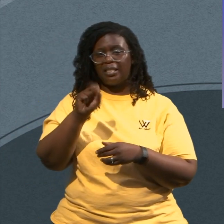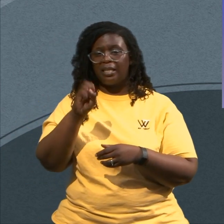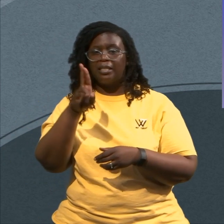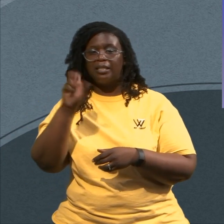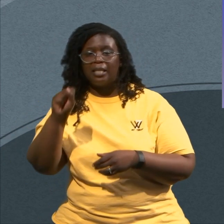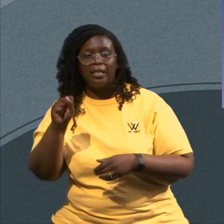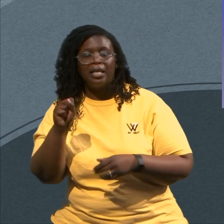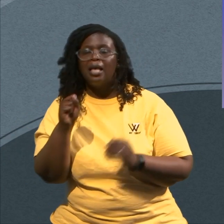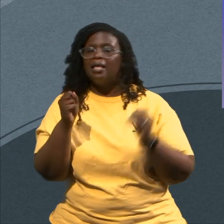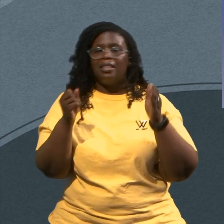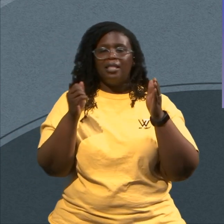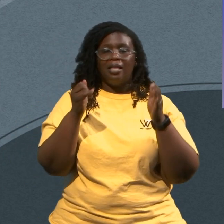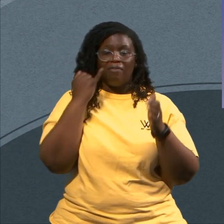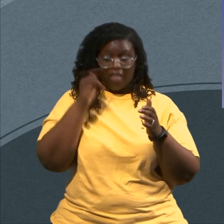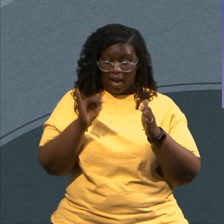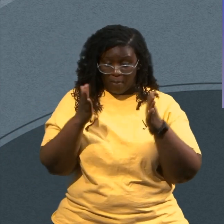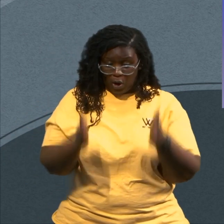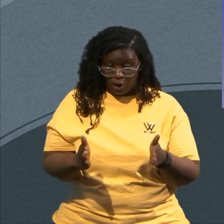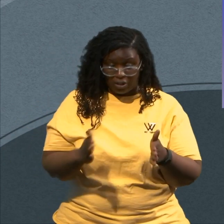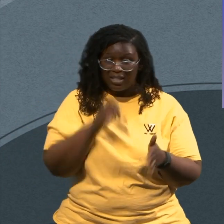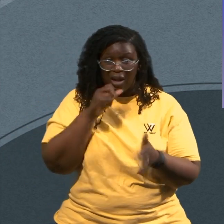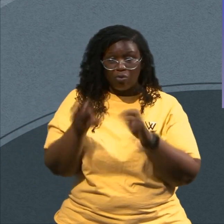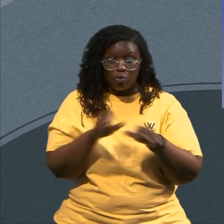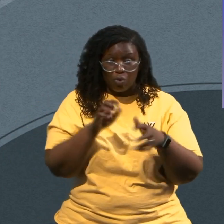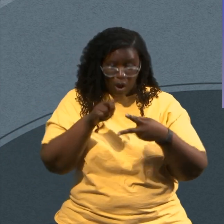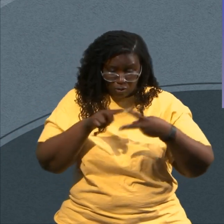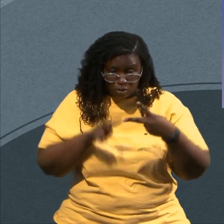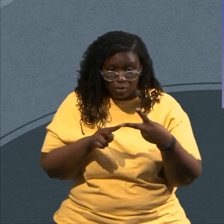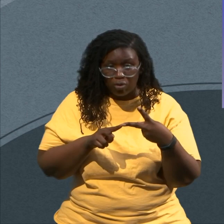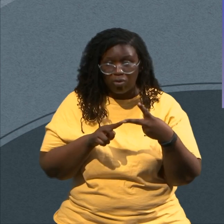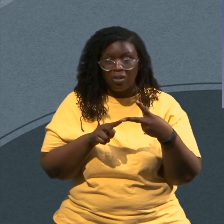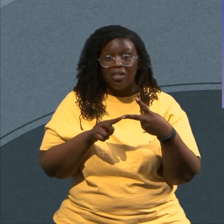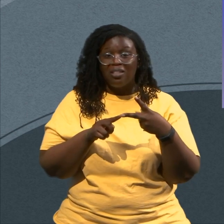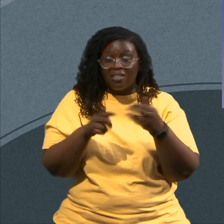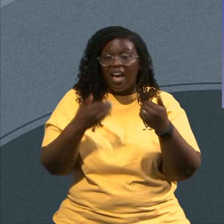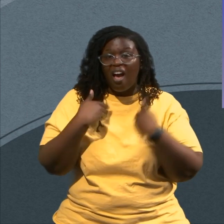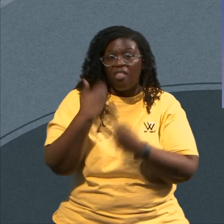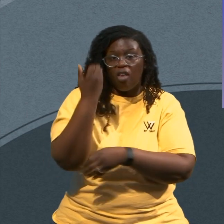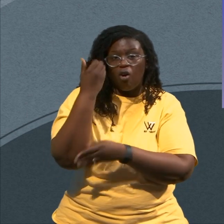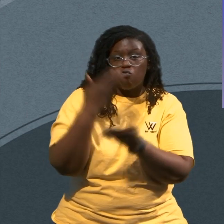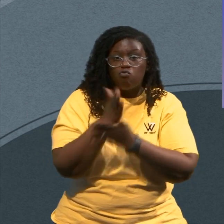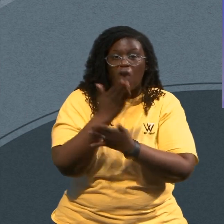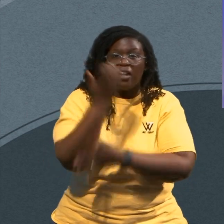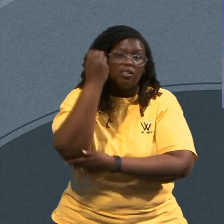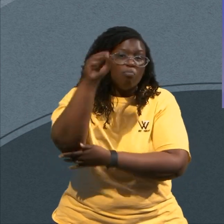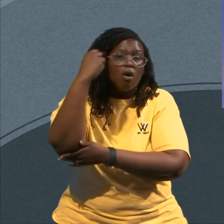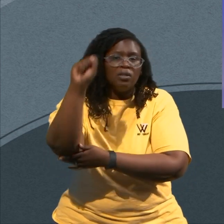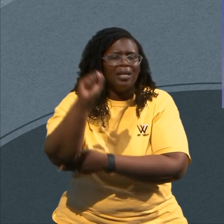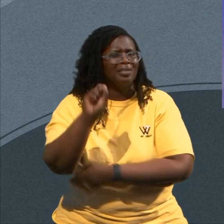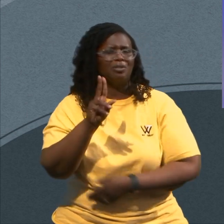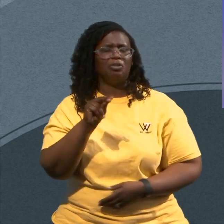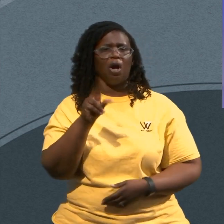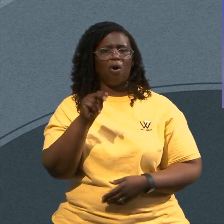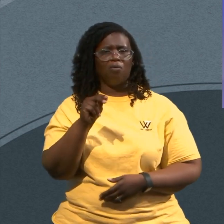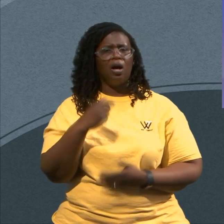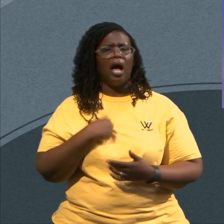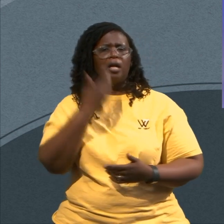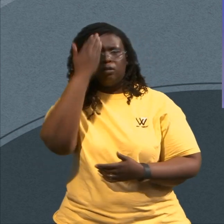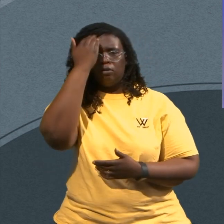Right To Protest Rest Rest We'll We'll Have Have Some Haters Out There But That's All Right Be